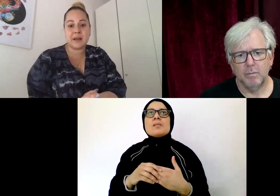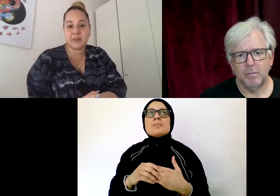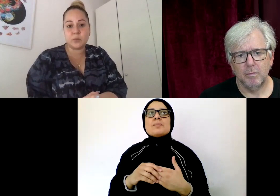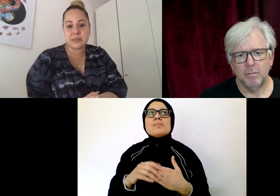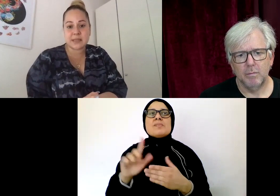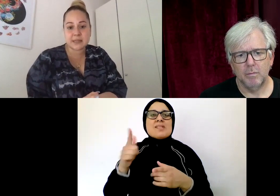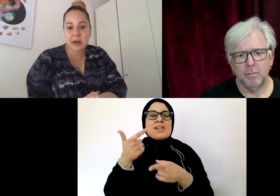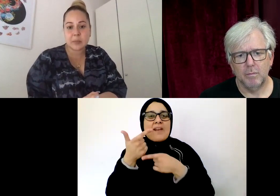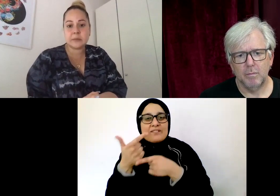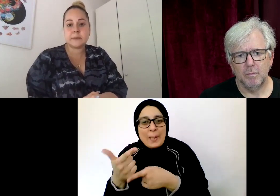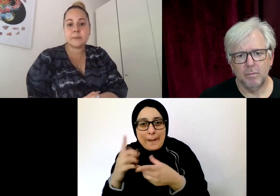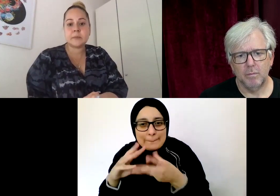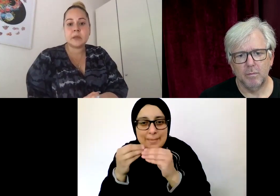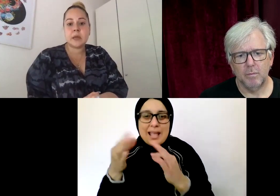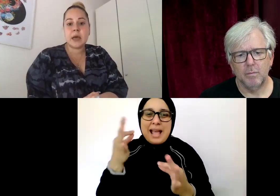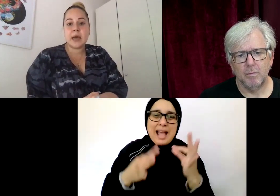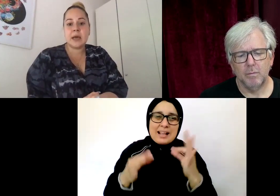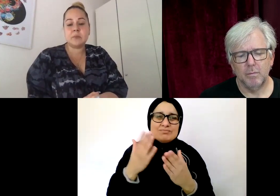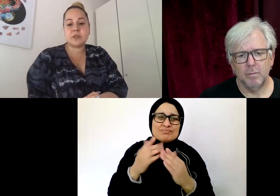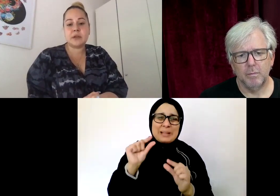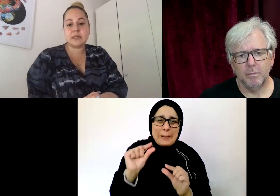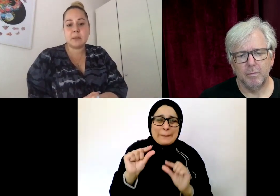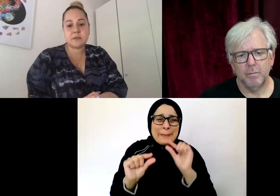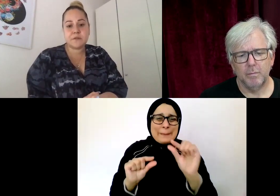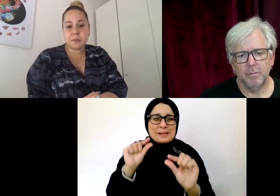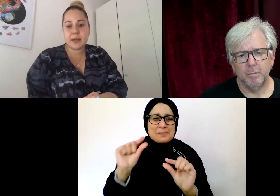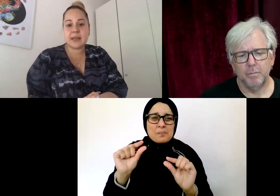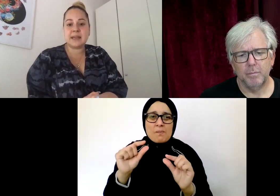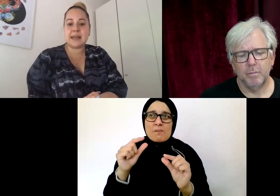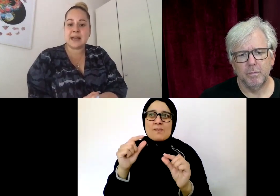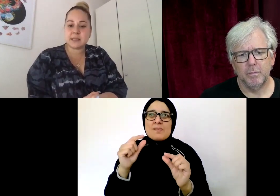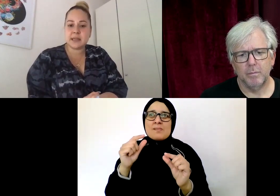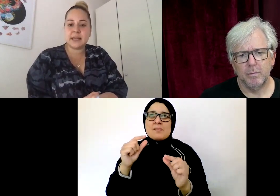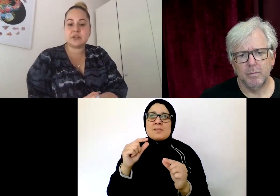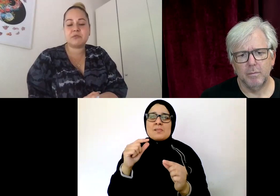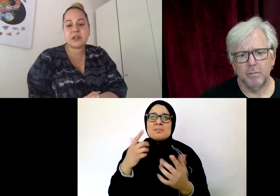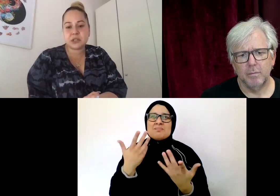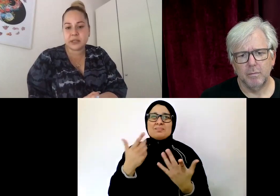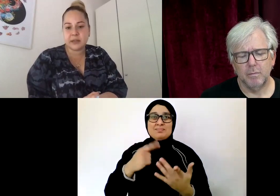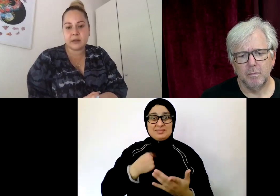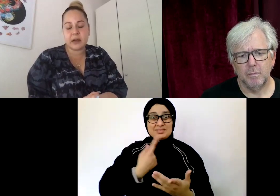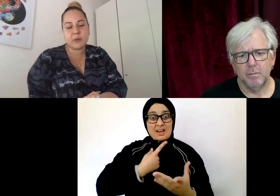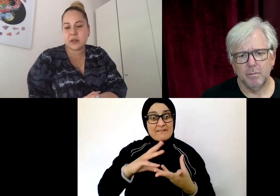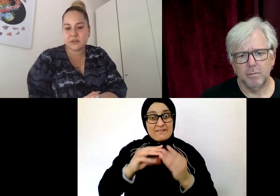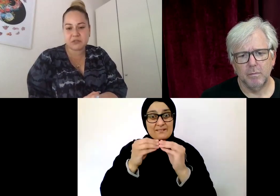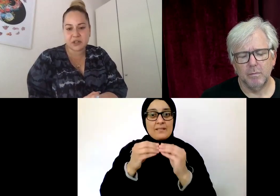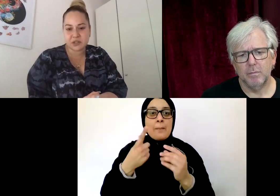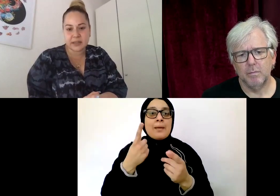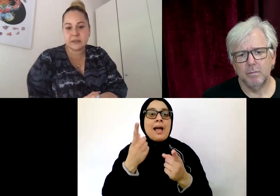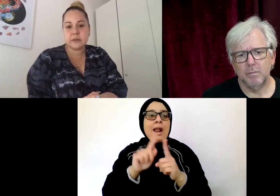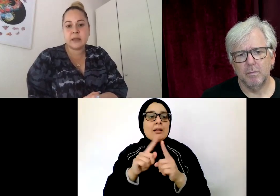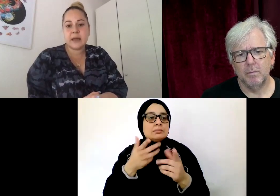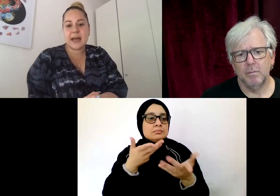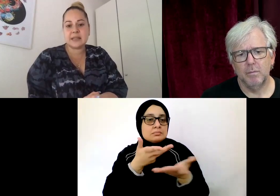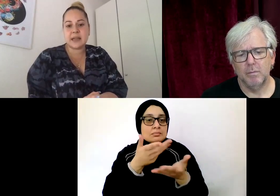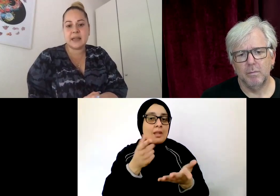to work back then was it set up. So in terms of filmmaking and acting, it gradually, I worked on that gradually.